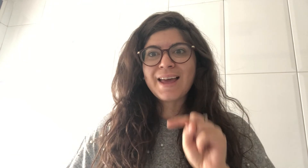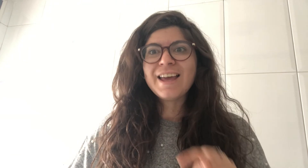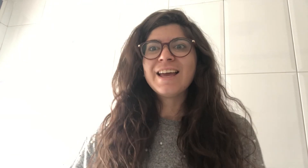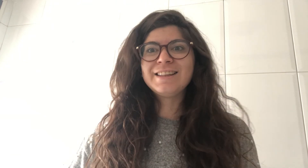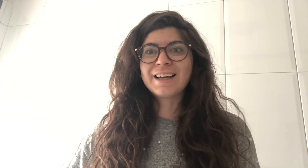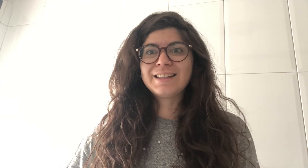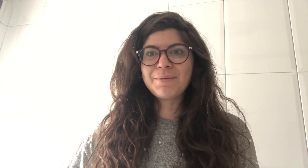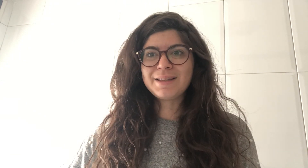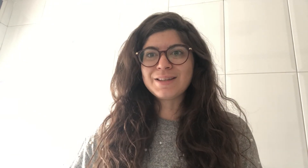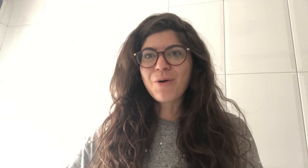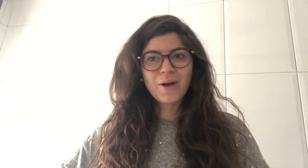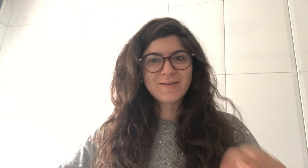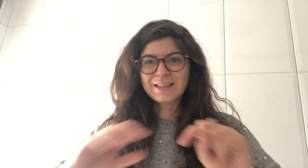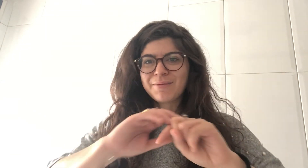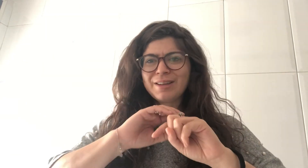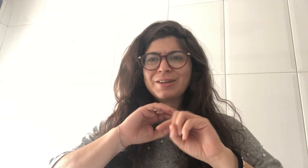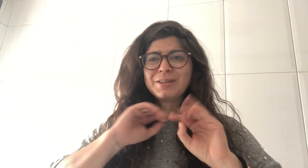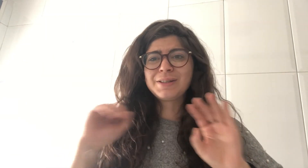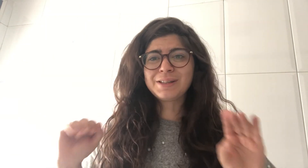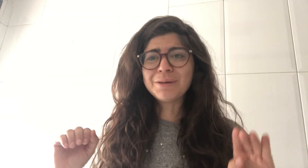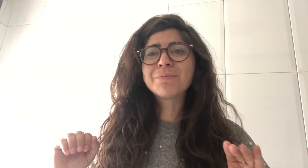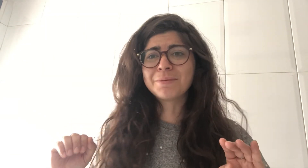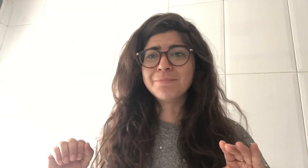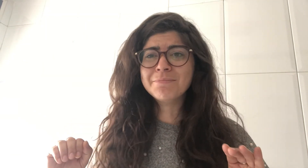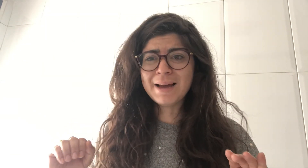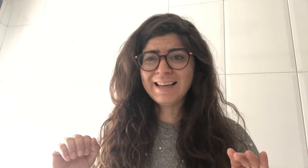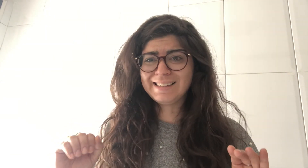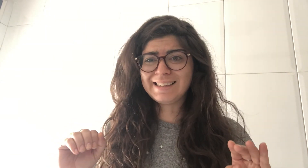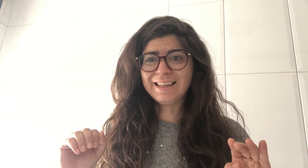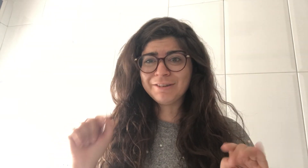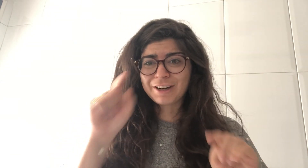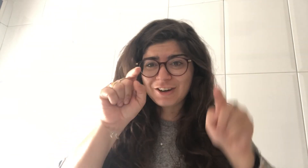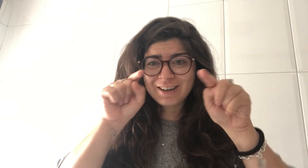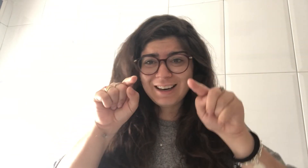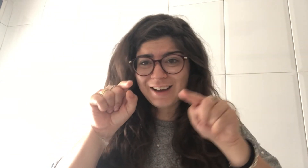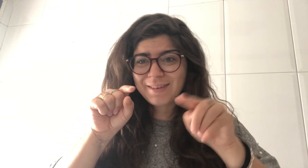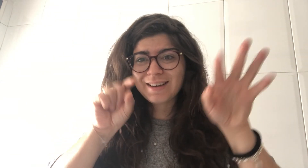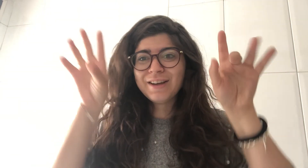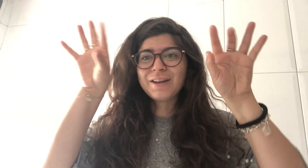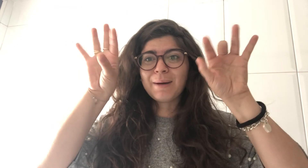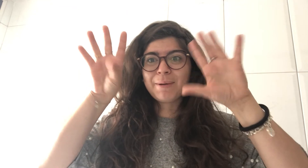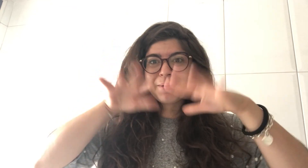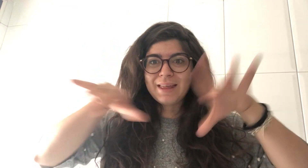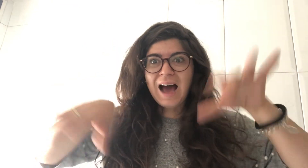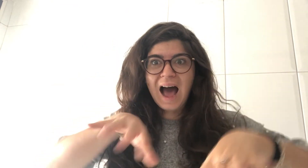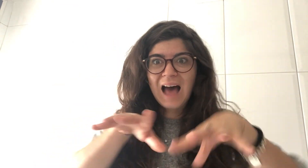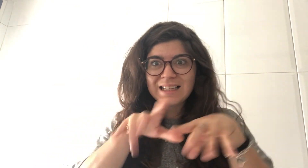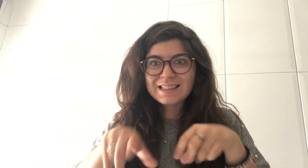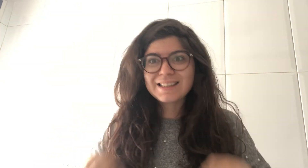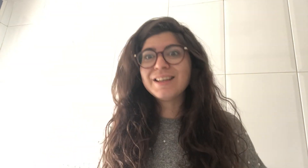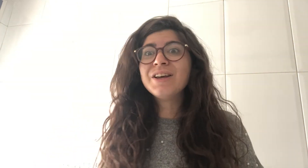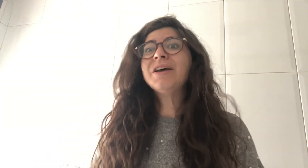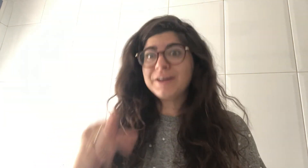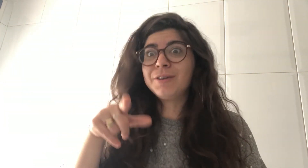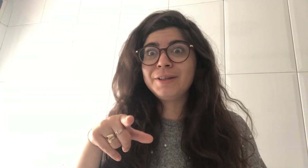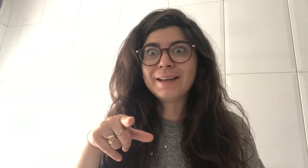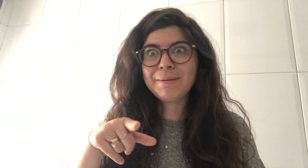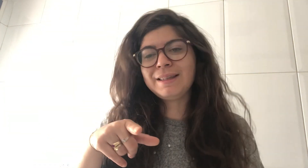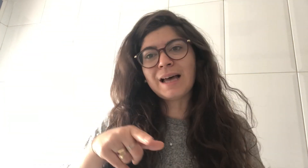in the activities we have something super messy you're gonna love it you can play with the hands go to the activity tabs